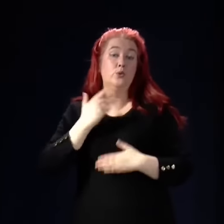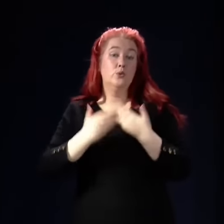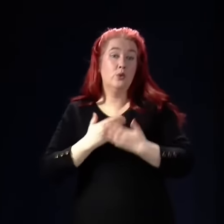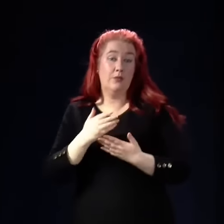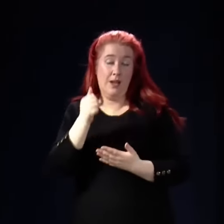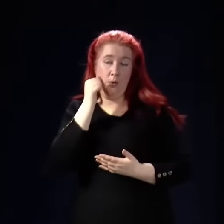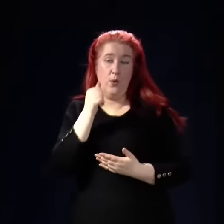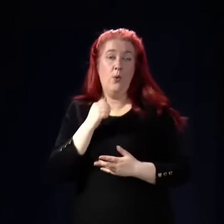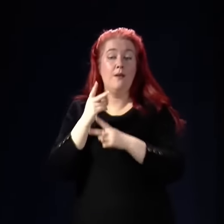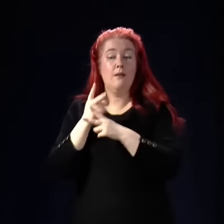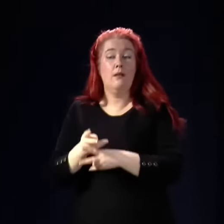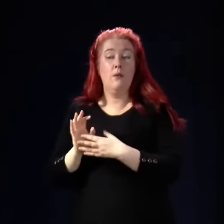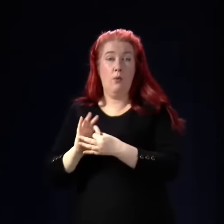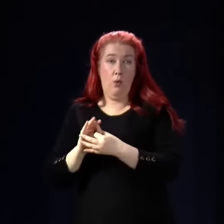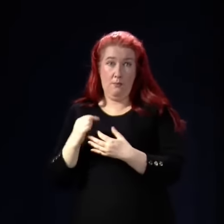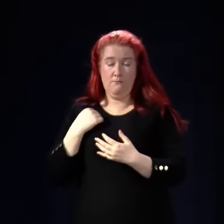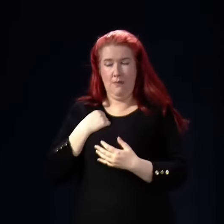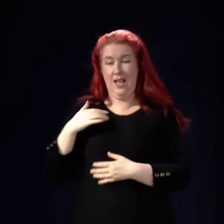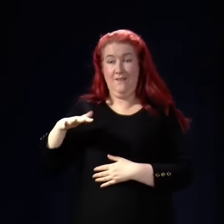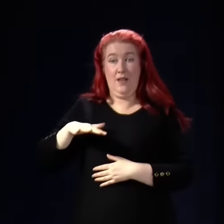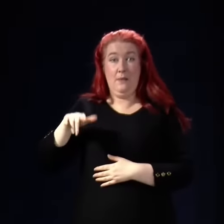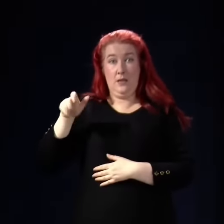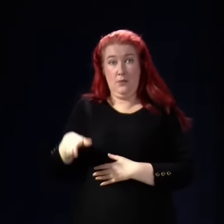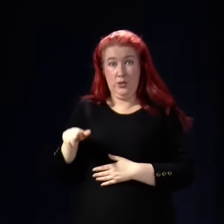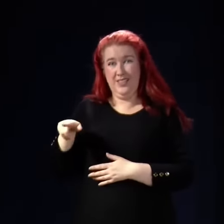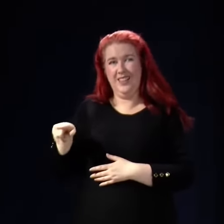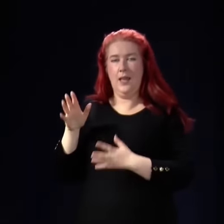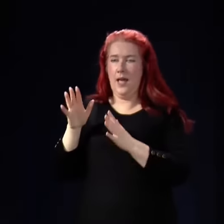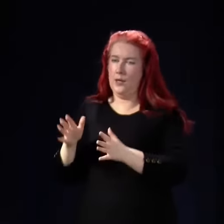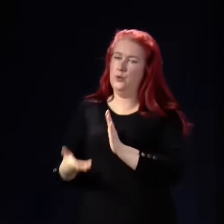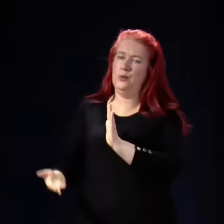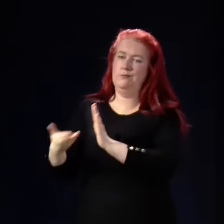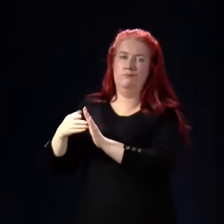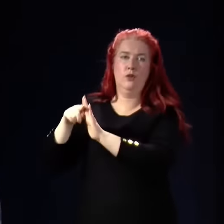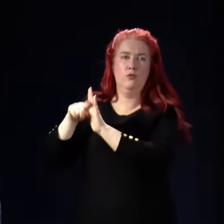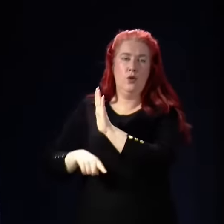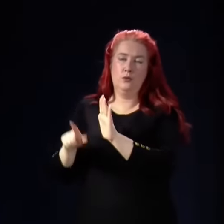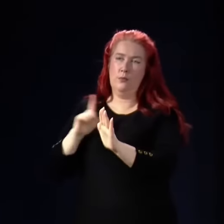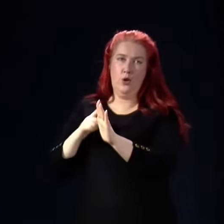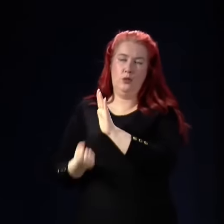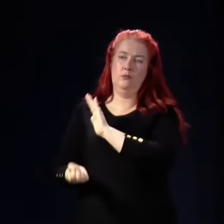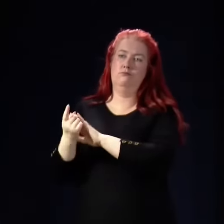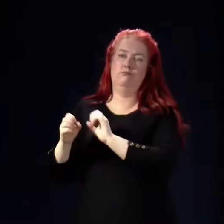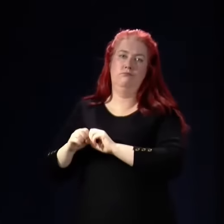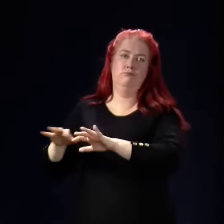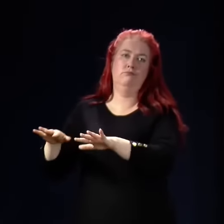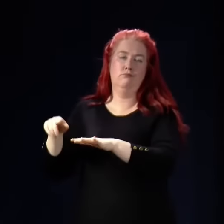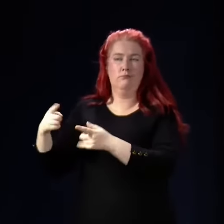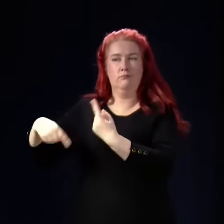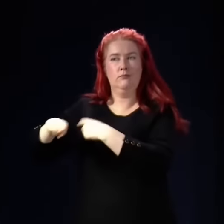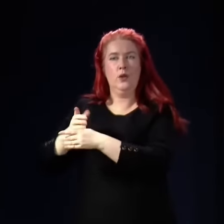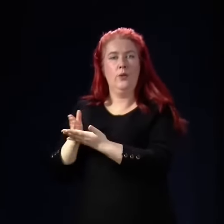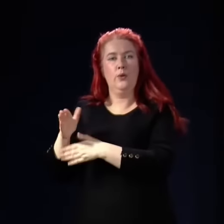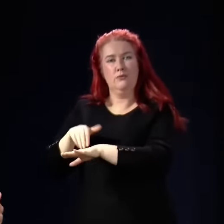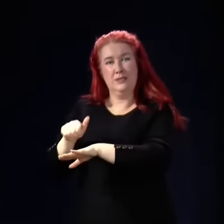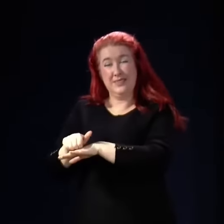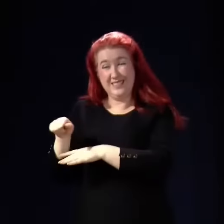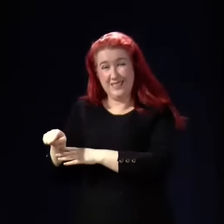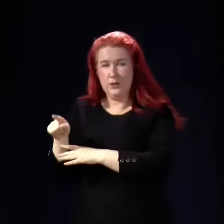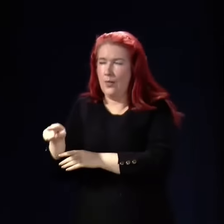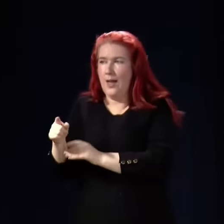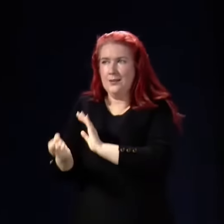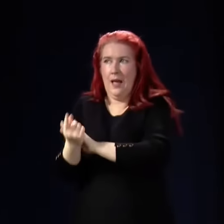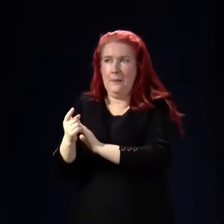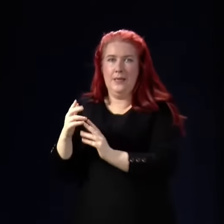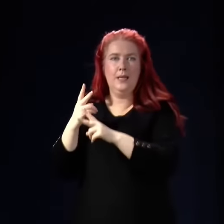care home where I have a family member has had to put in some further restrictions because of an outbreak over the festive period. And that's happening in care